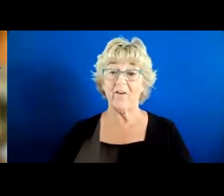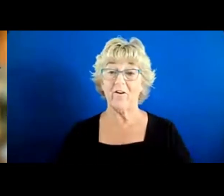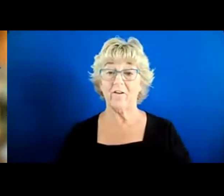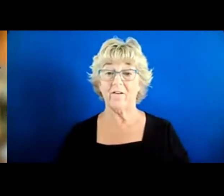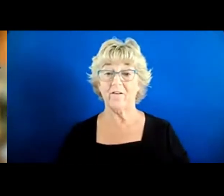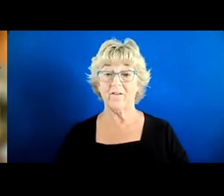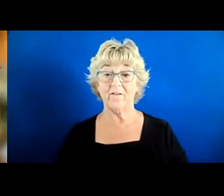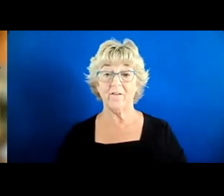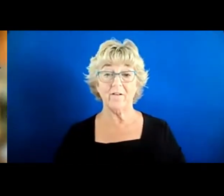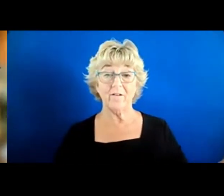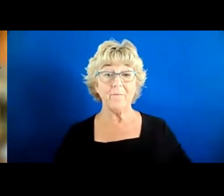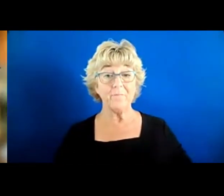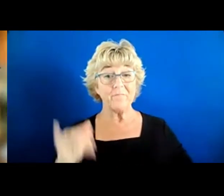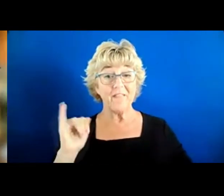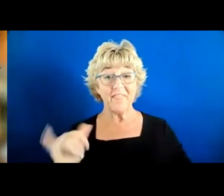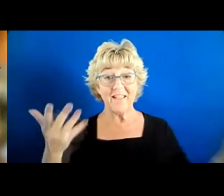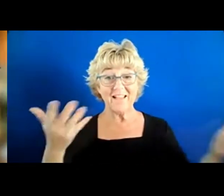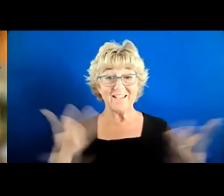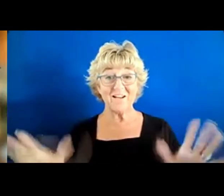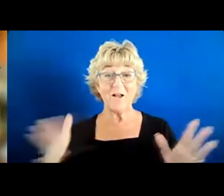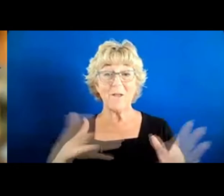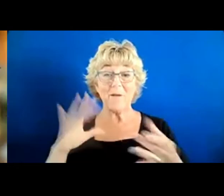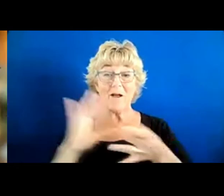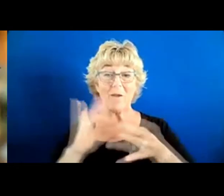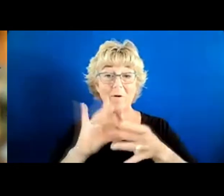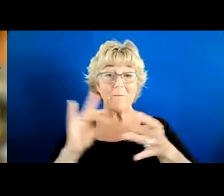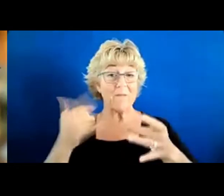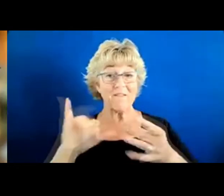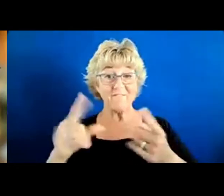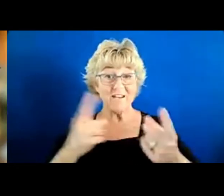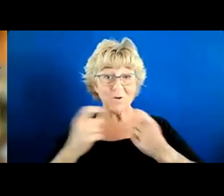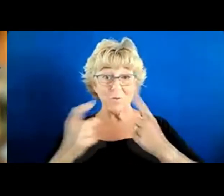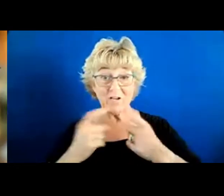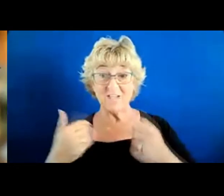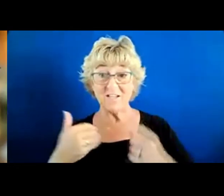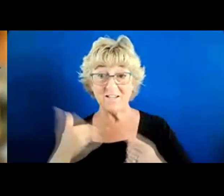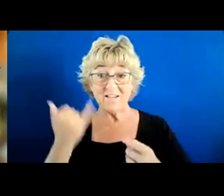That concludes my remarks. I'm happy to take any questions if we have time for that.